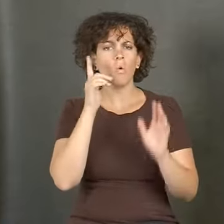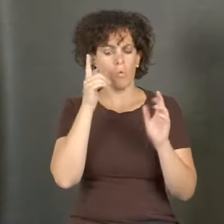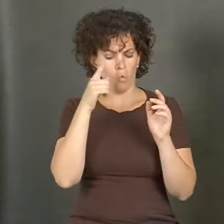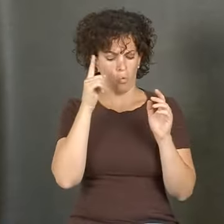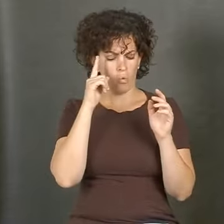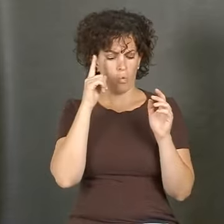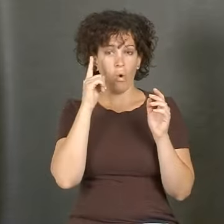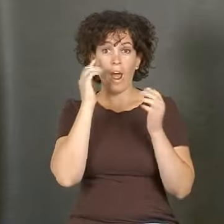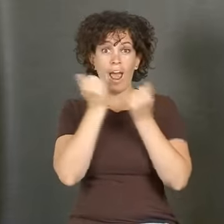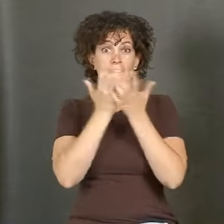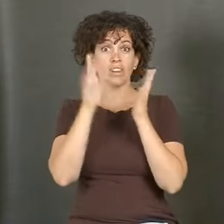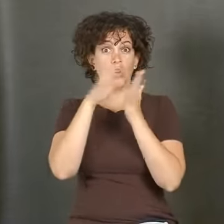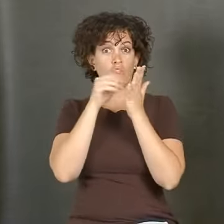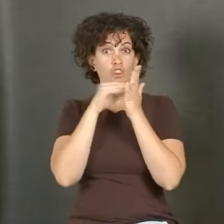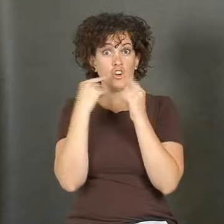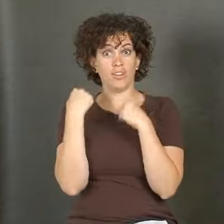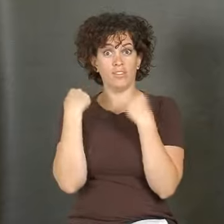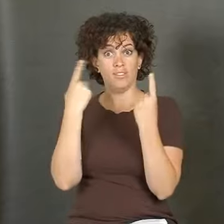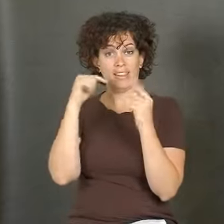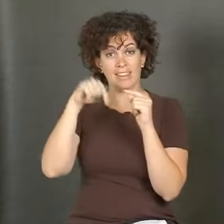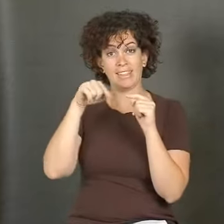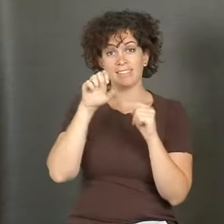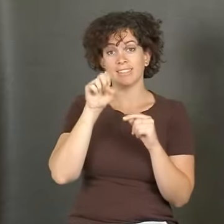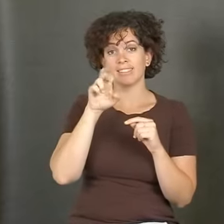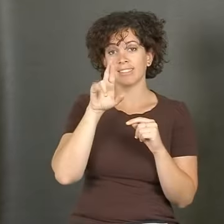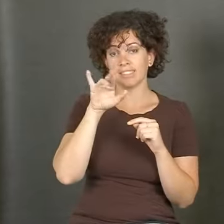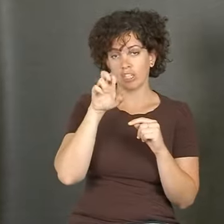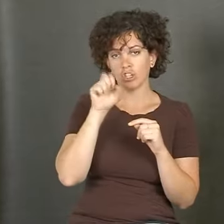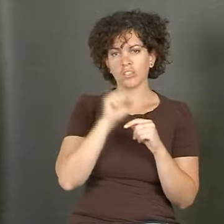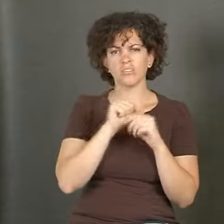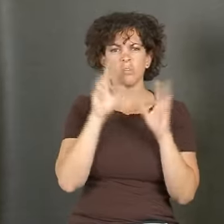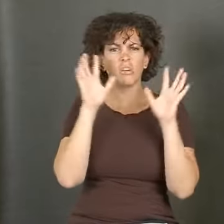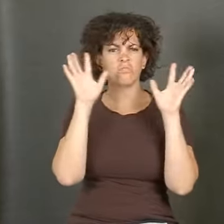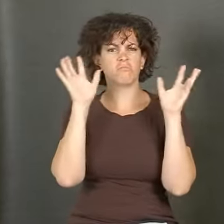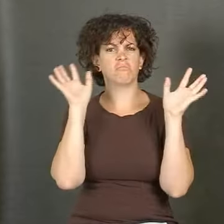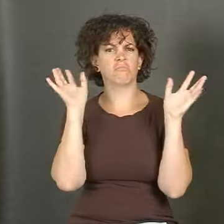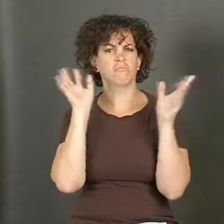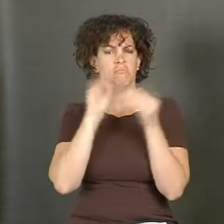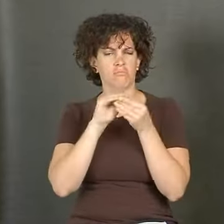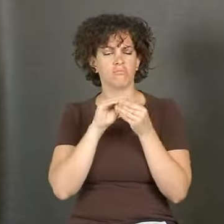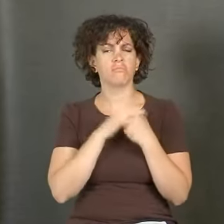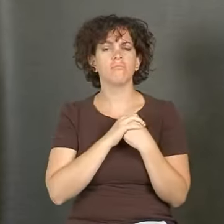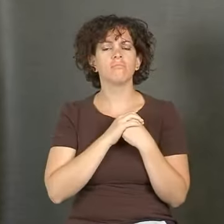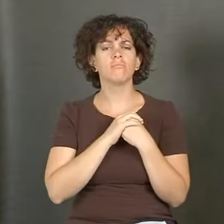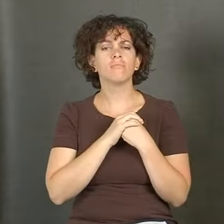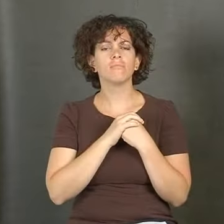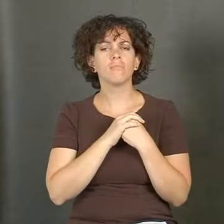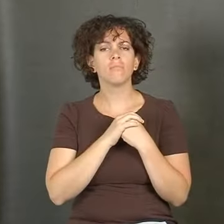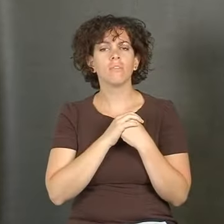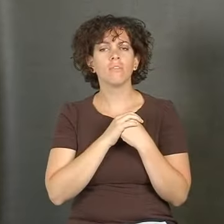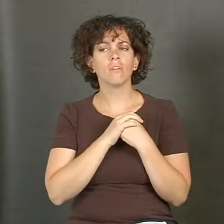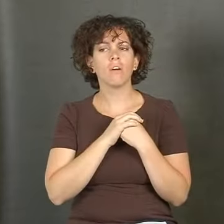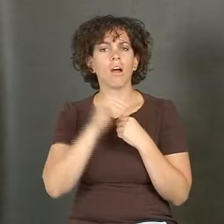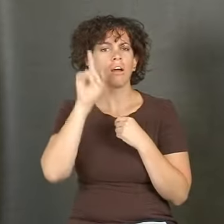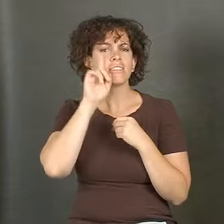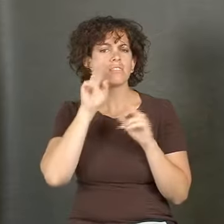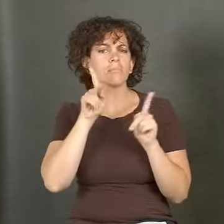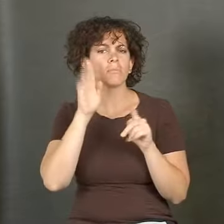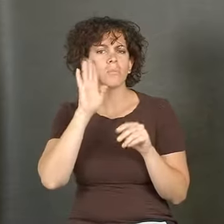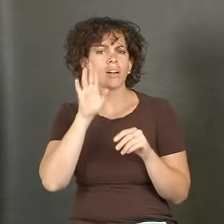When you're talking with a deaf person, you'll want to incorporate some of the things that you've learned in this series. So we'll formulate some